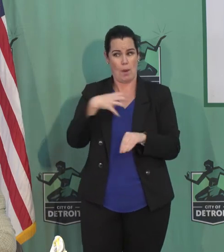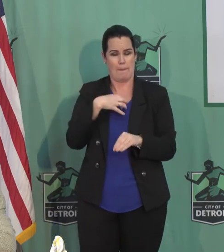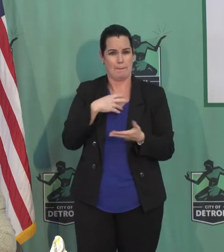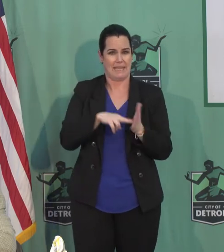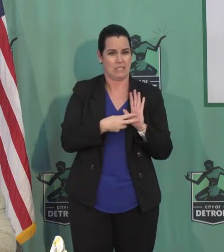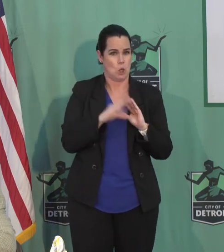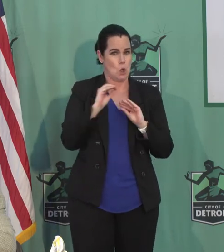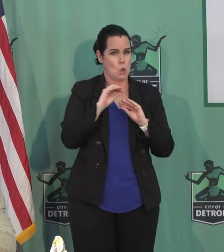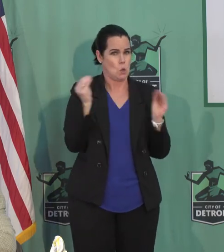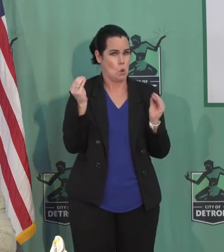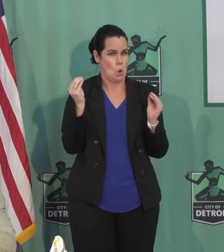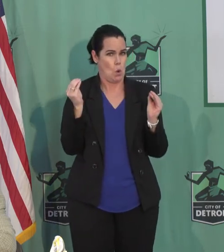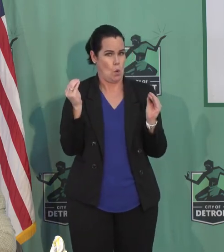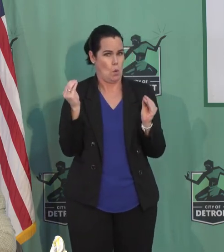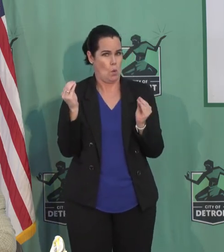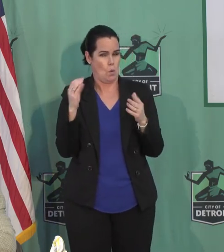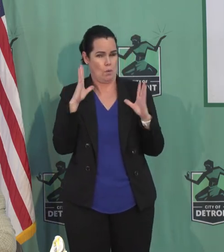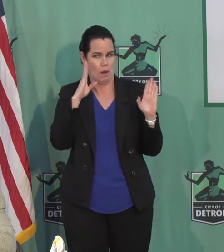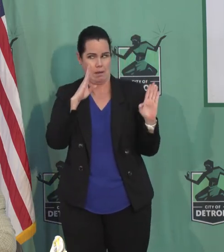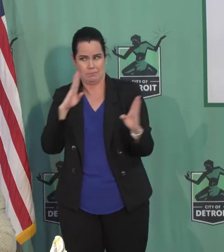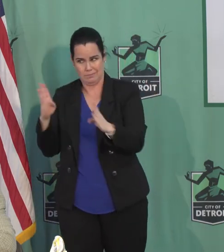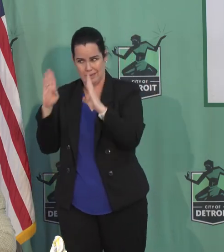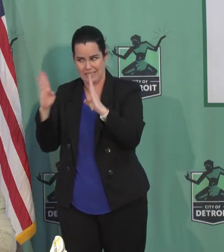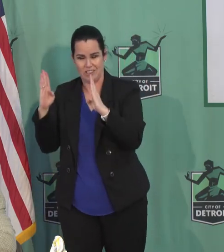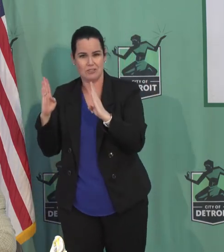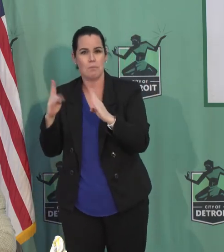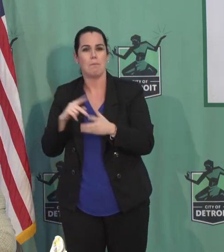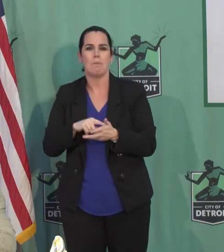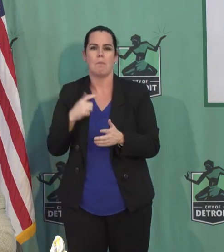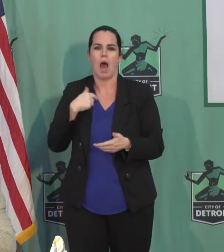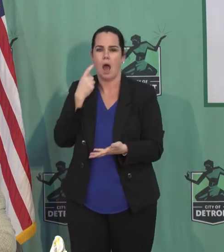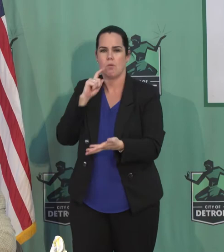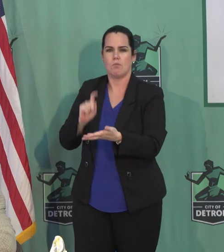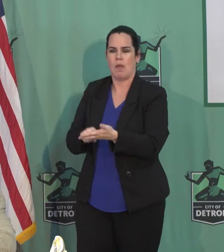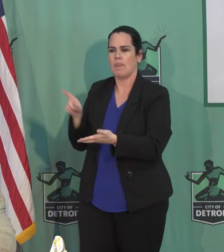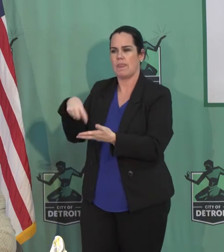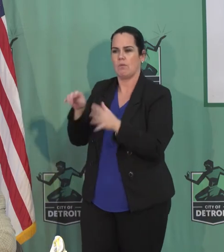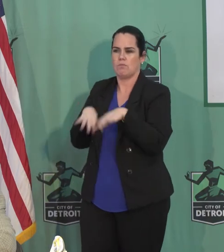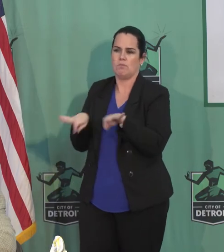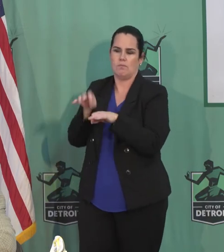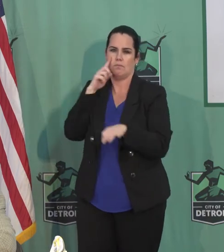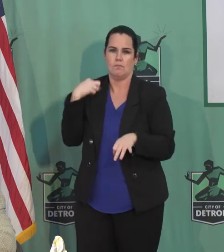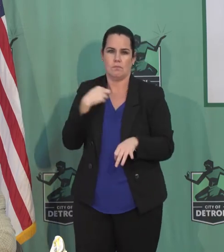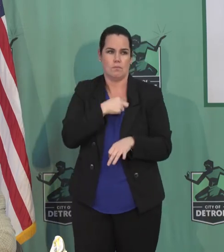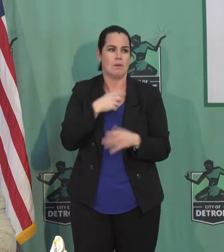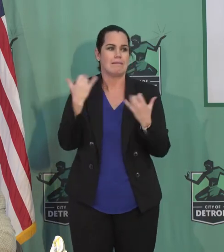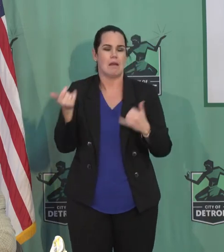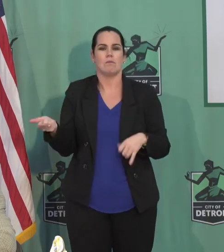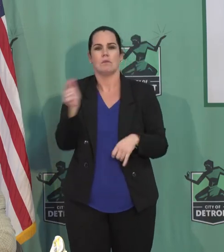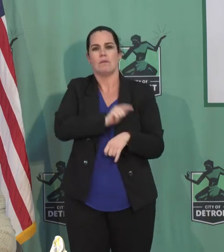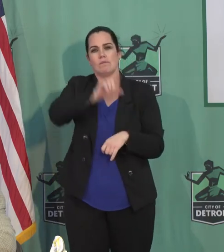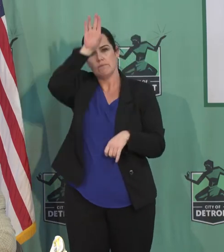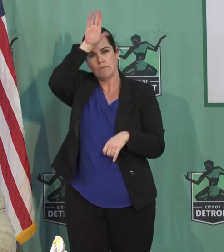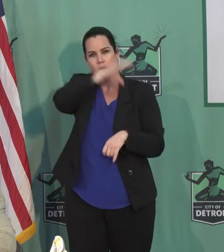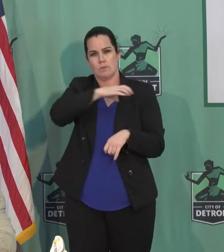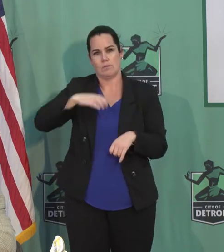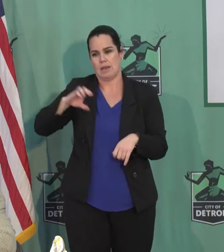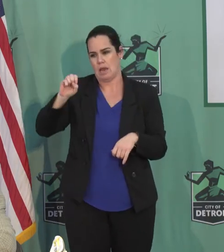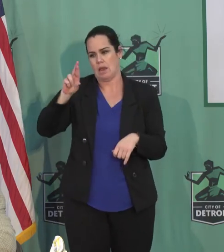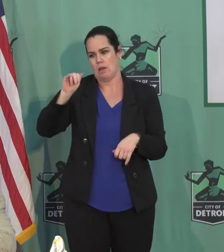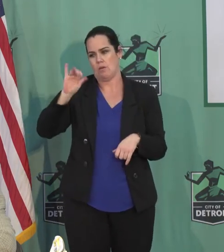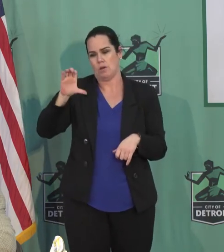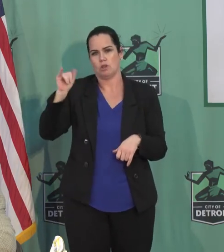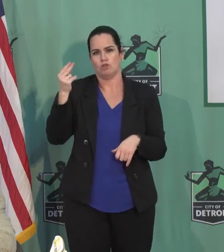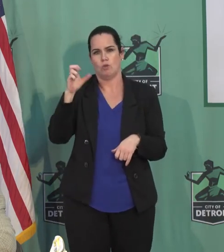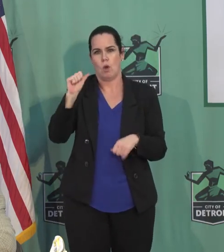But I don't ever lose sight for a second of what they mean to us. And I'd like Fire Commissioner Eric Jones to